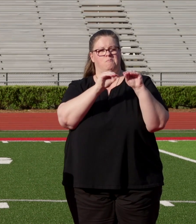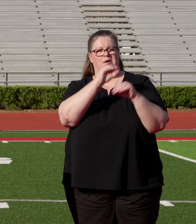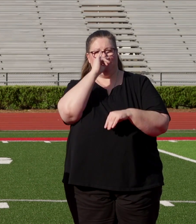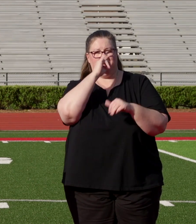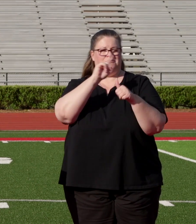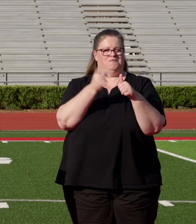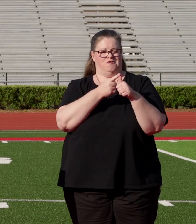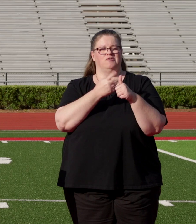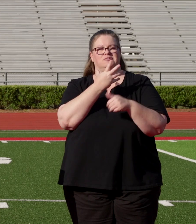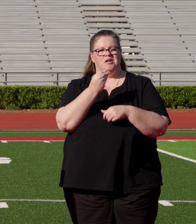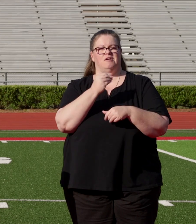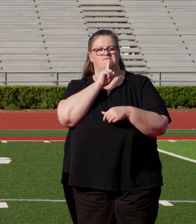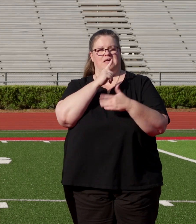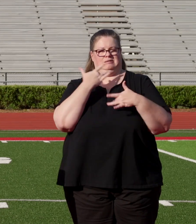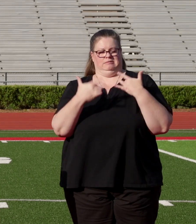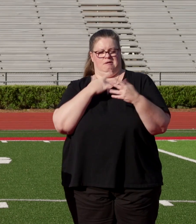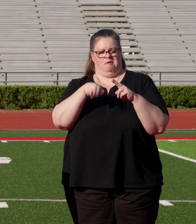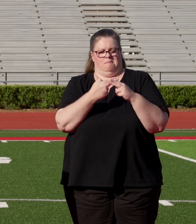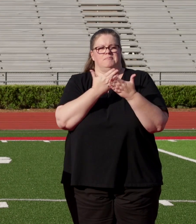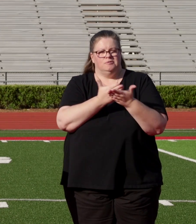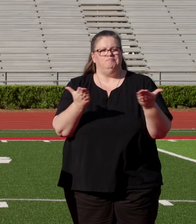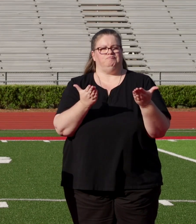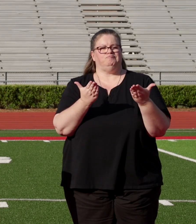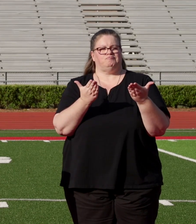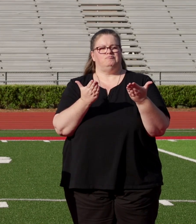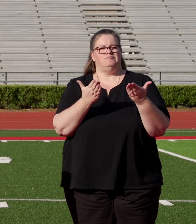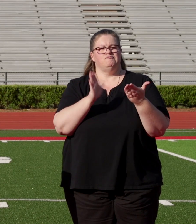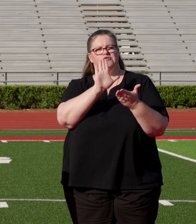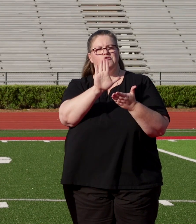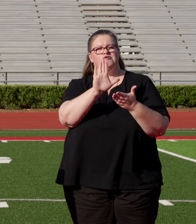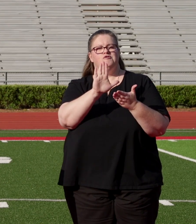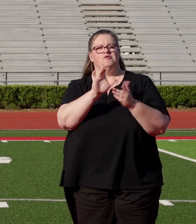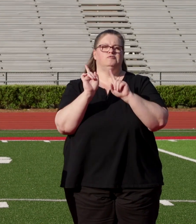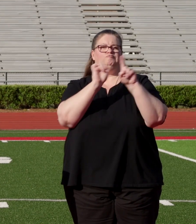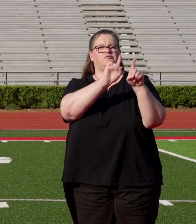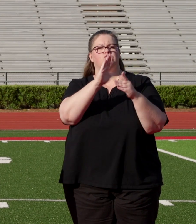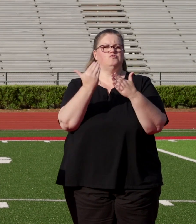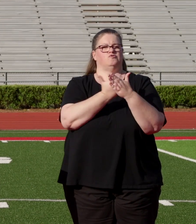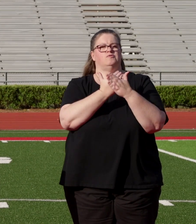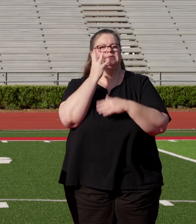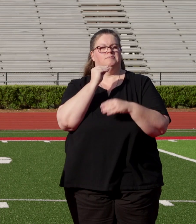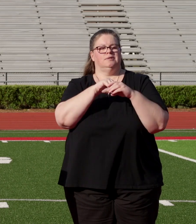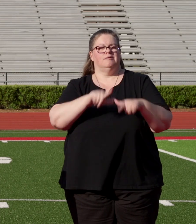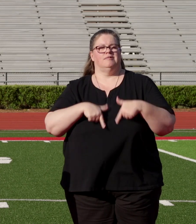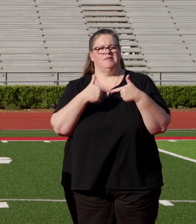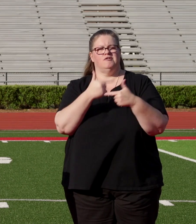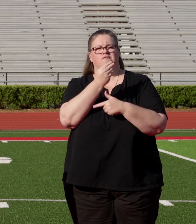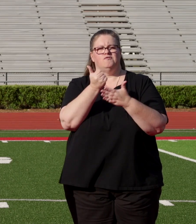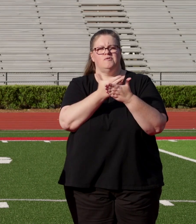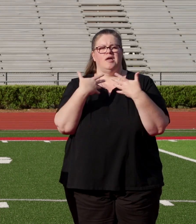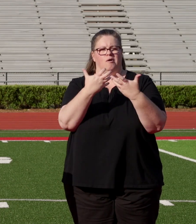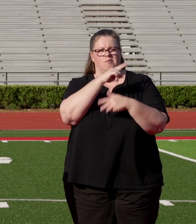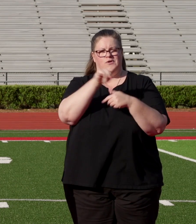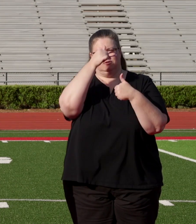I'm excited about the opportunities for you as you go off into your new endeavors in life. Just remember, there's a couple of things that I want you to